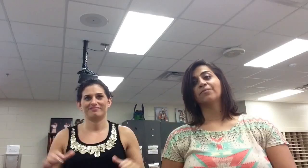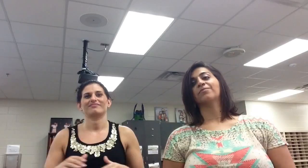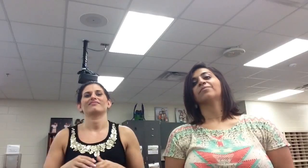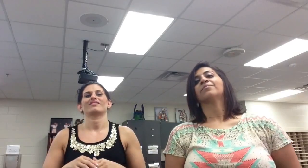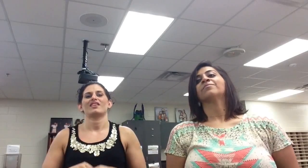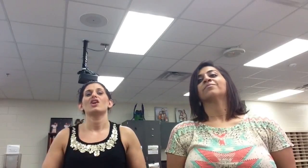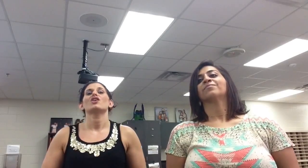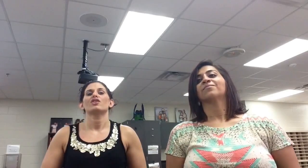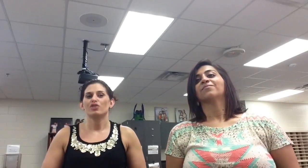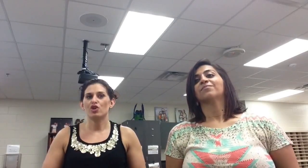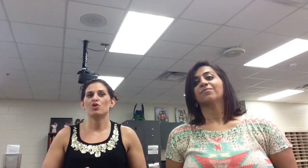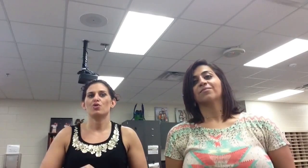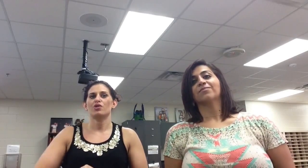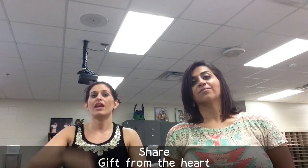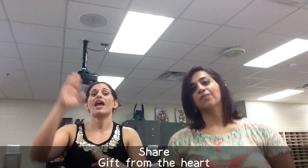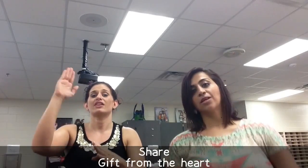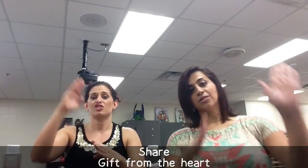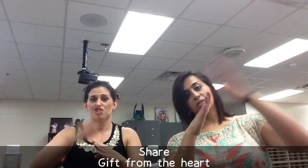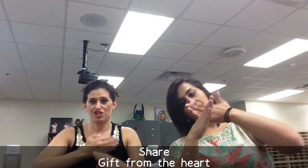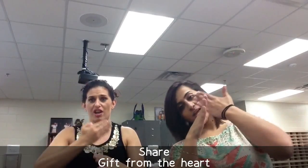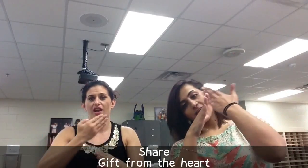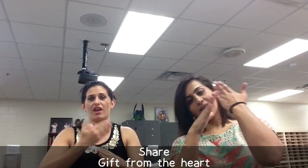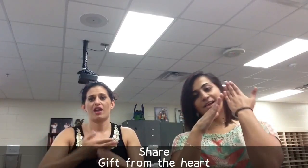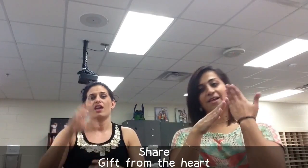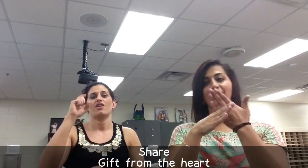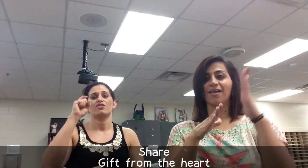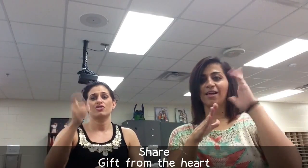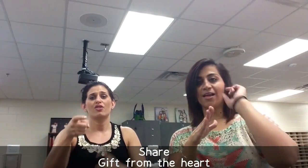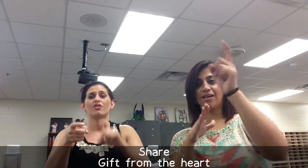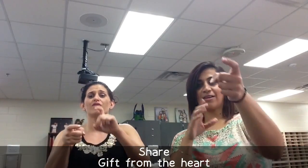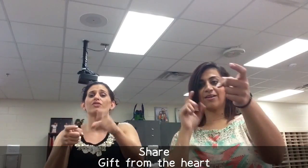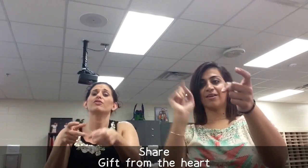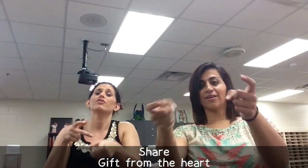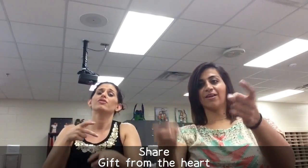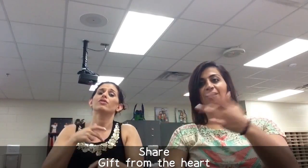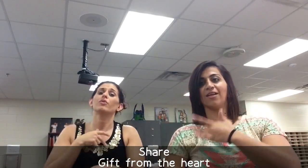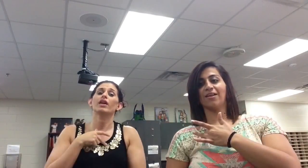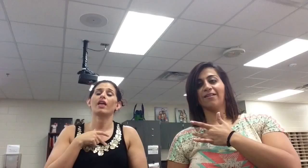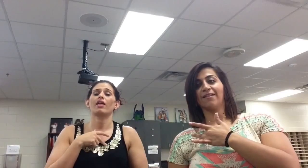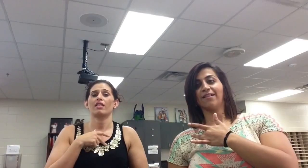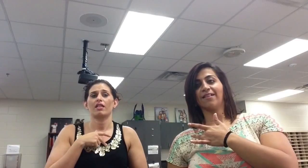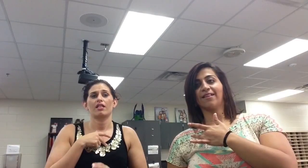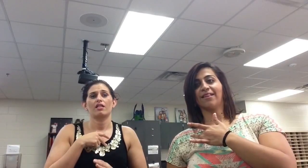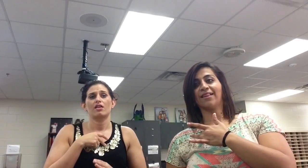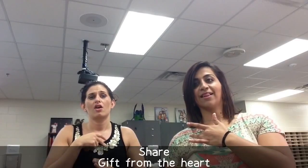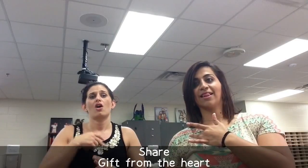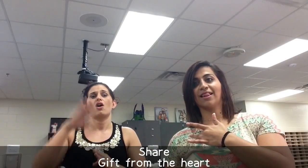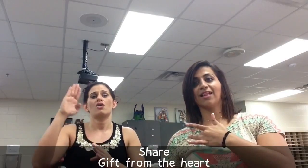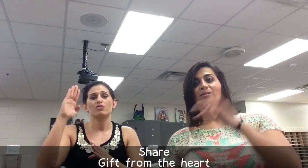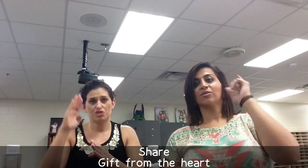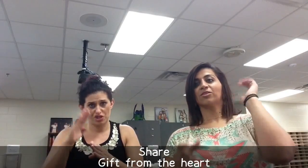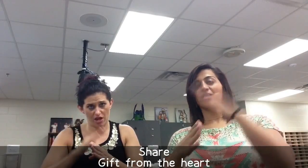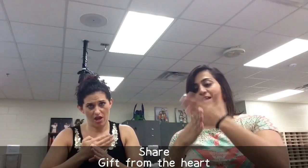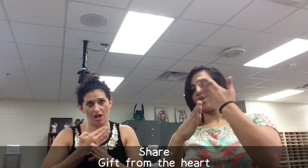You can share your goodwill Oh share